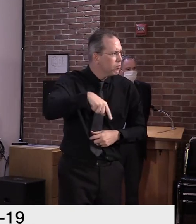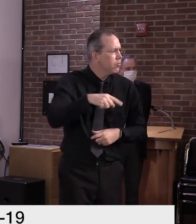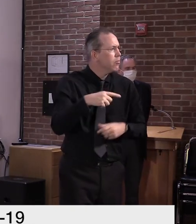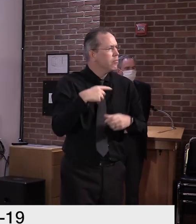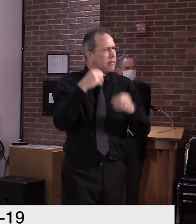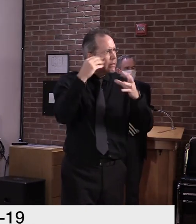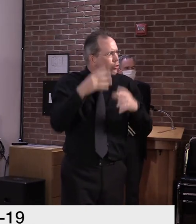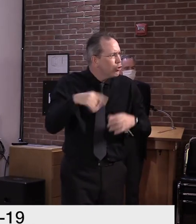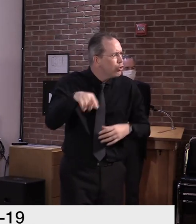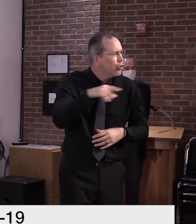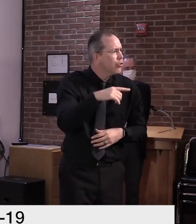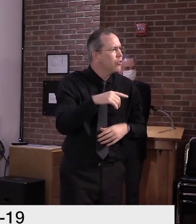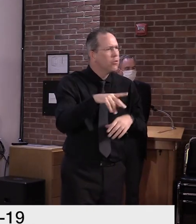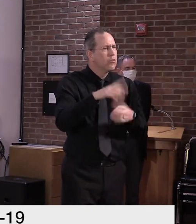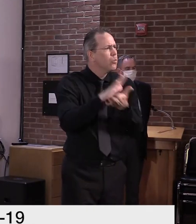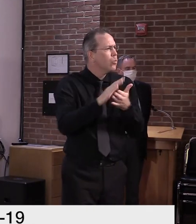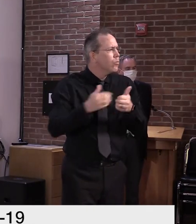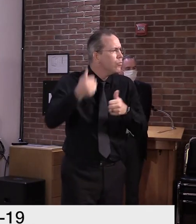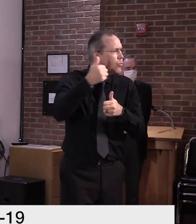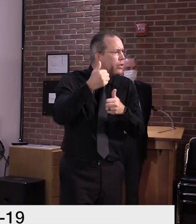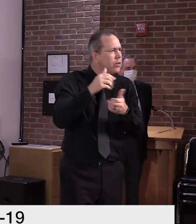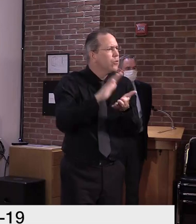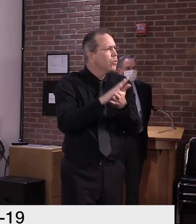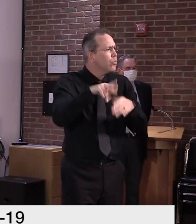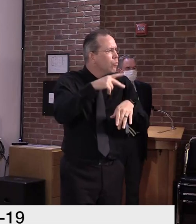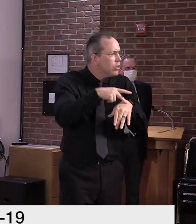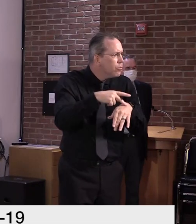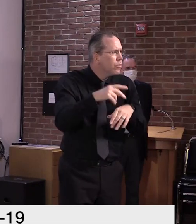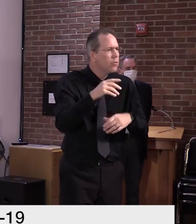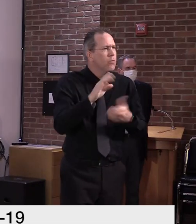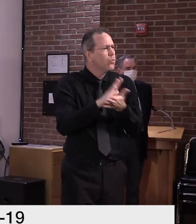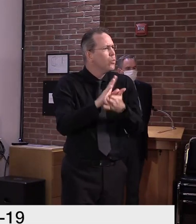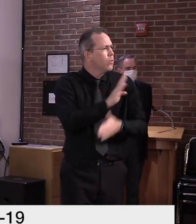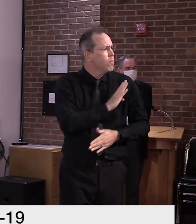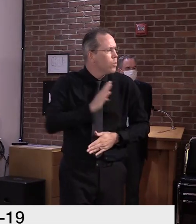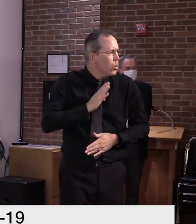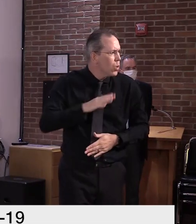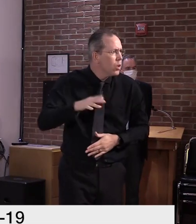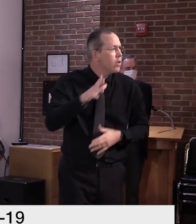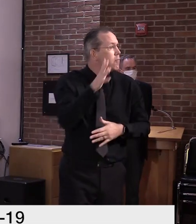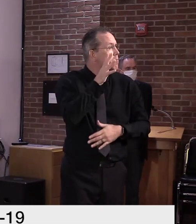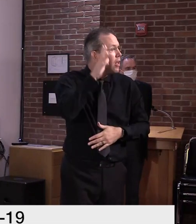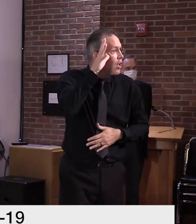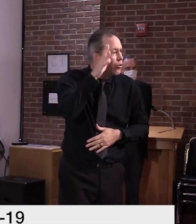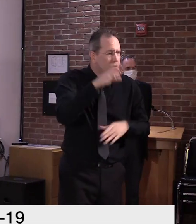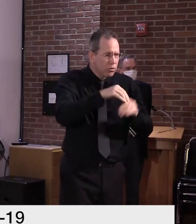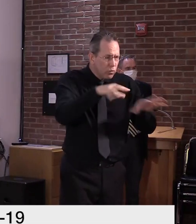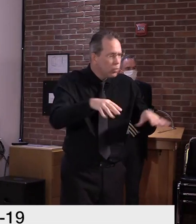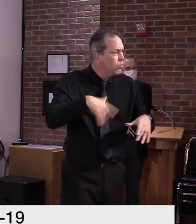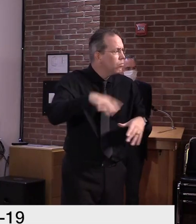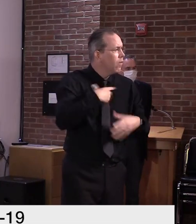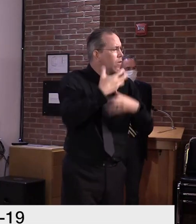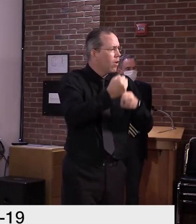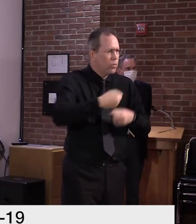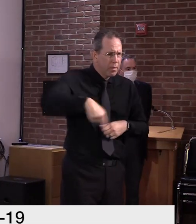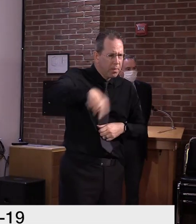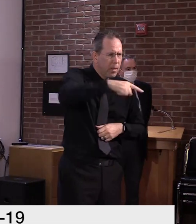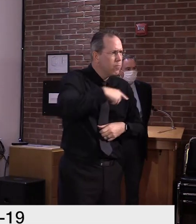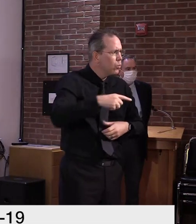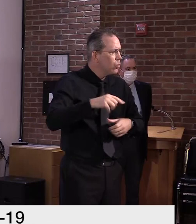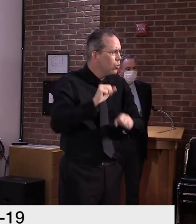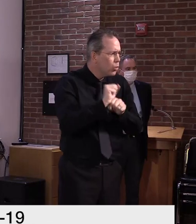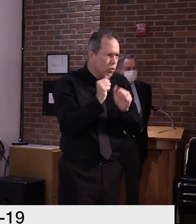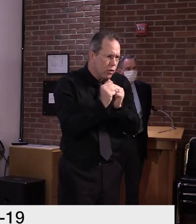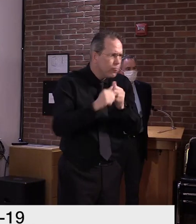principals, superintendents, school board members, parents, and kids to meet this challenge head on. It won't be